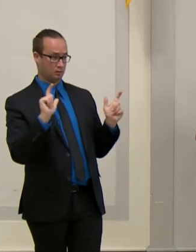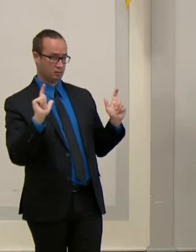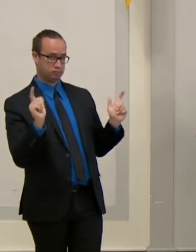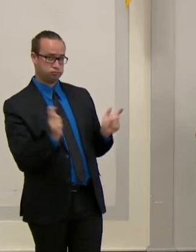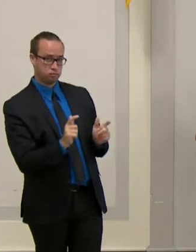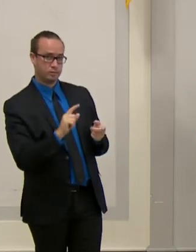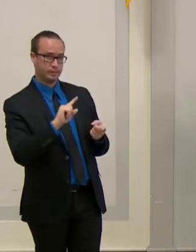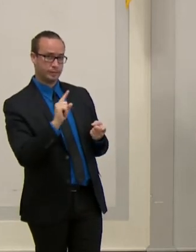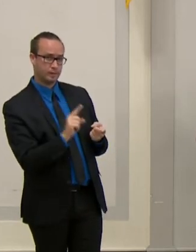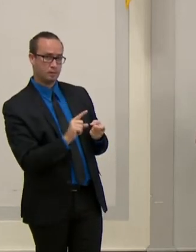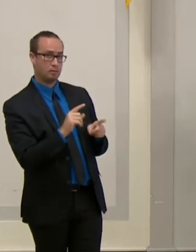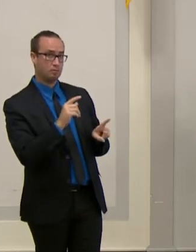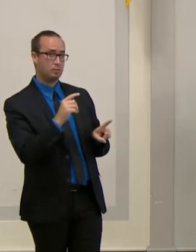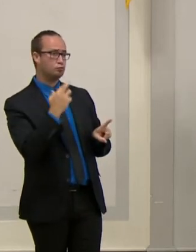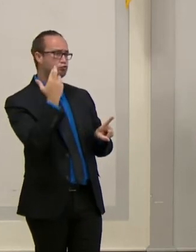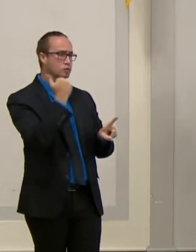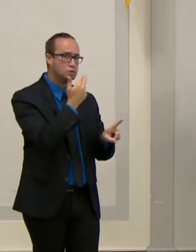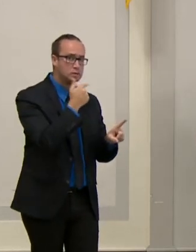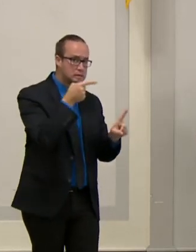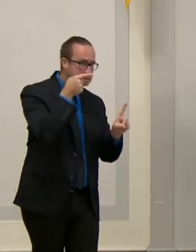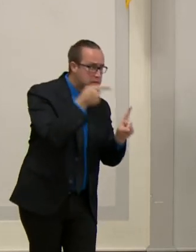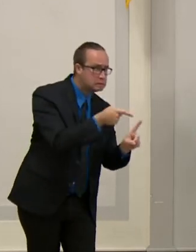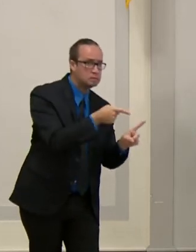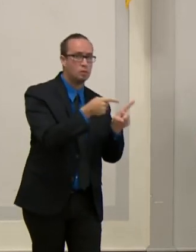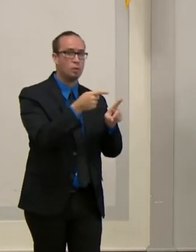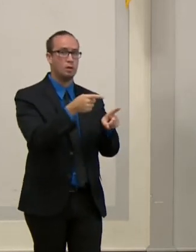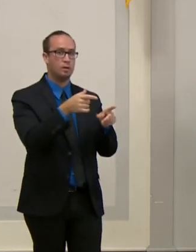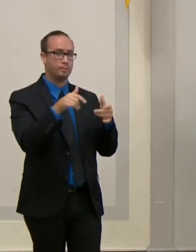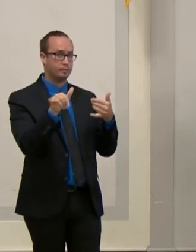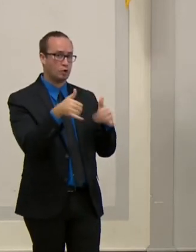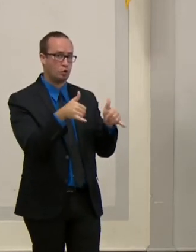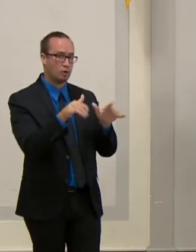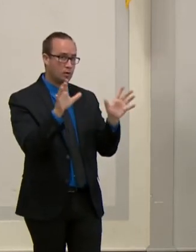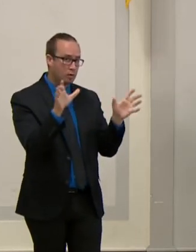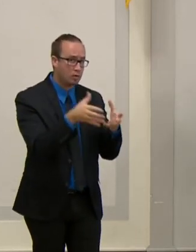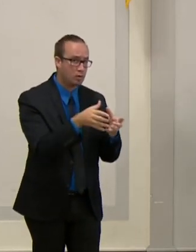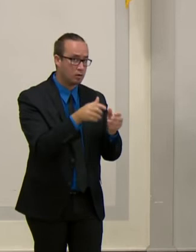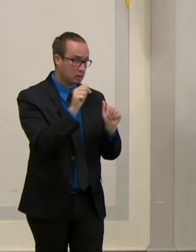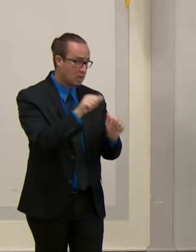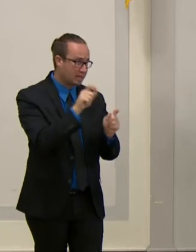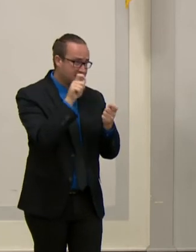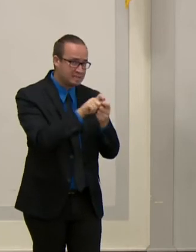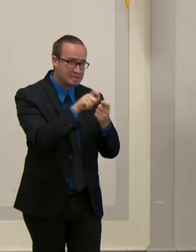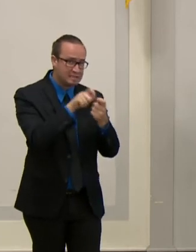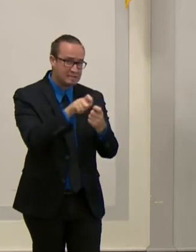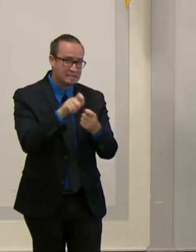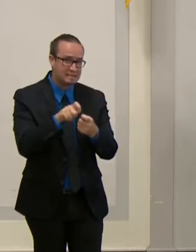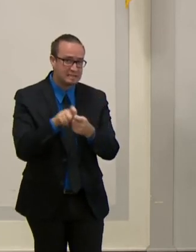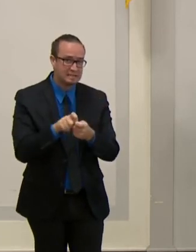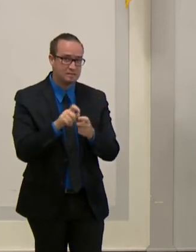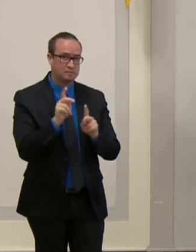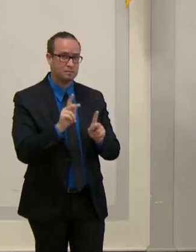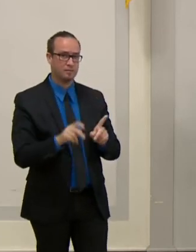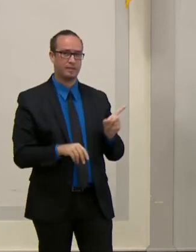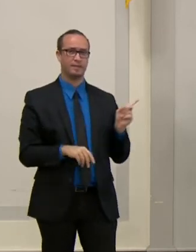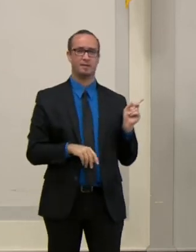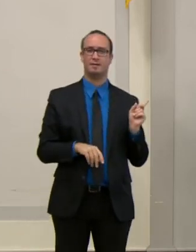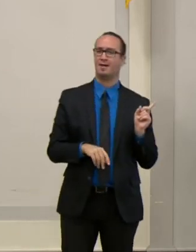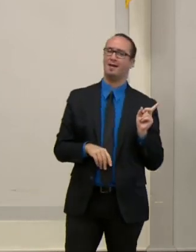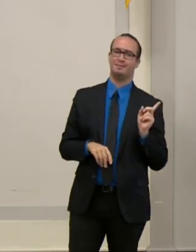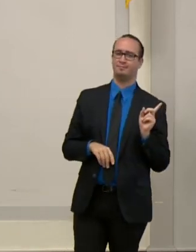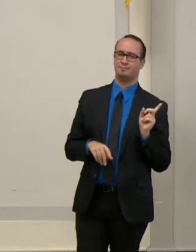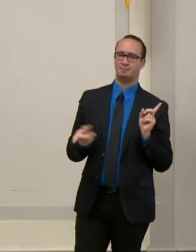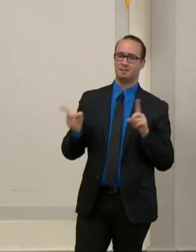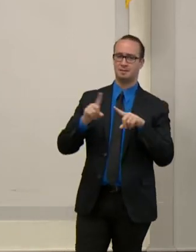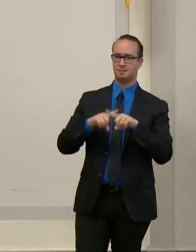potentially picking up the virus, and can you share what those numbers are? So those numbers are state-based numbers, so we would have to work with the state